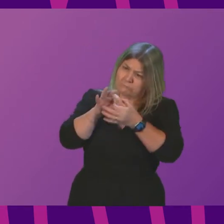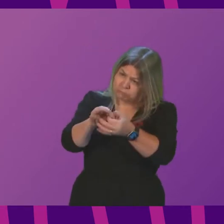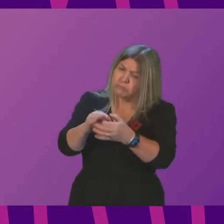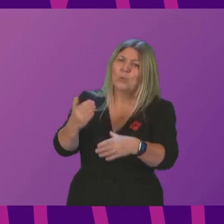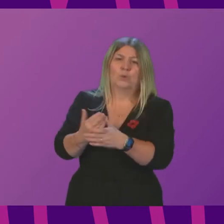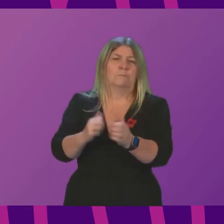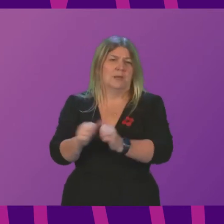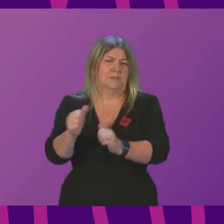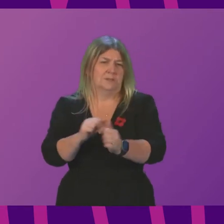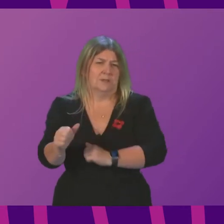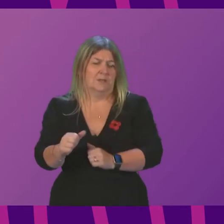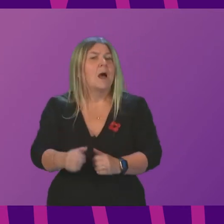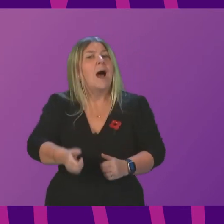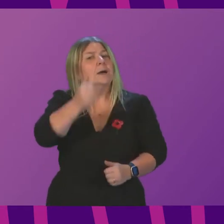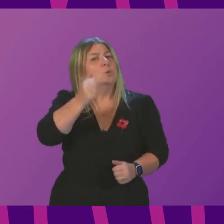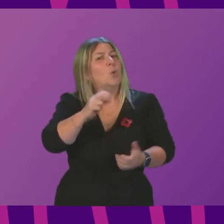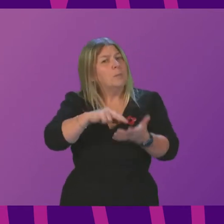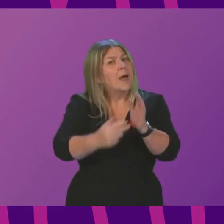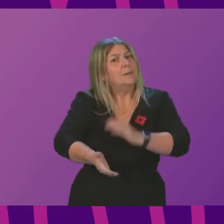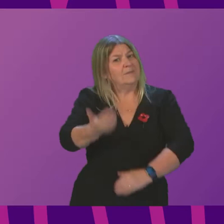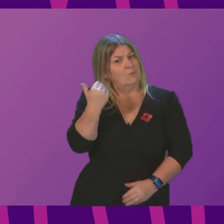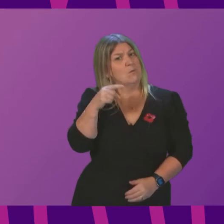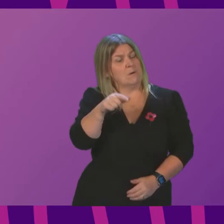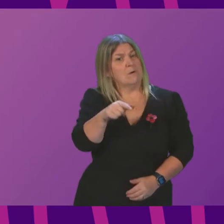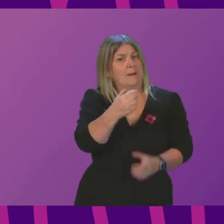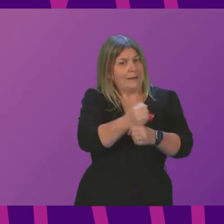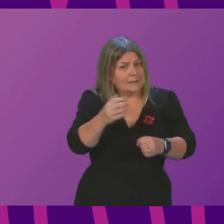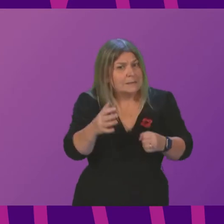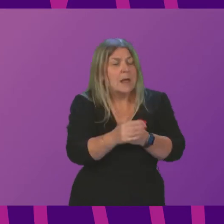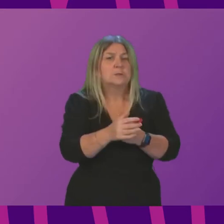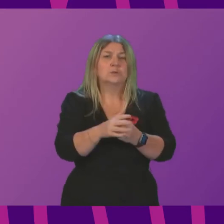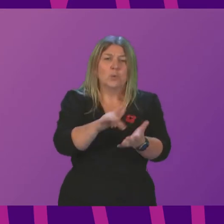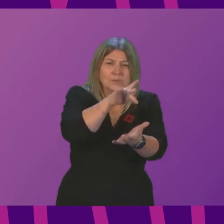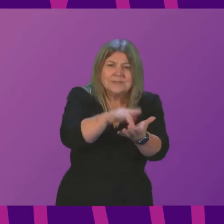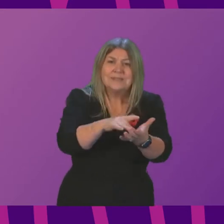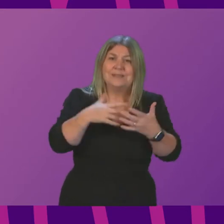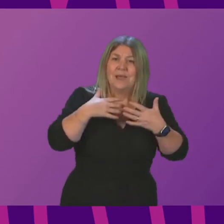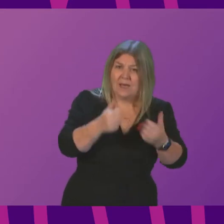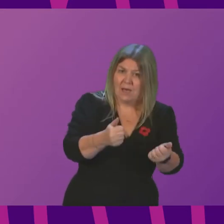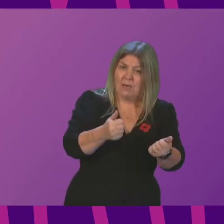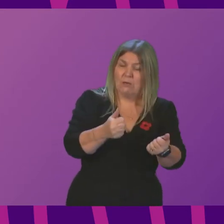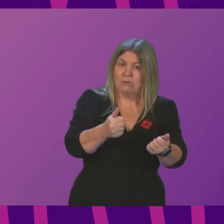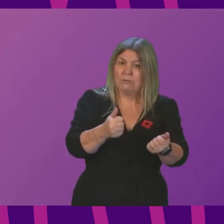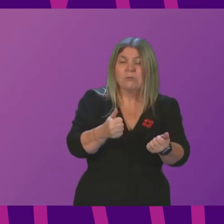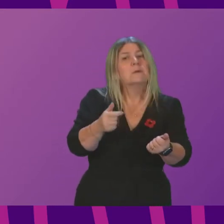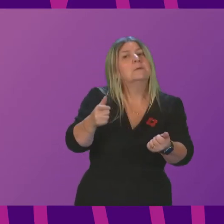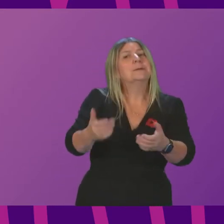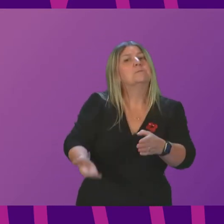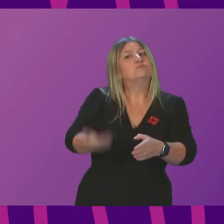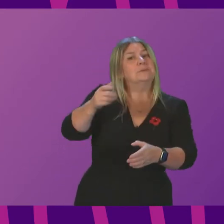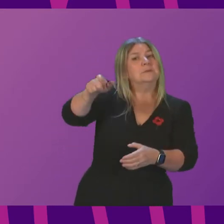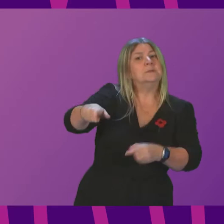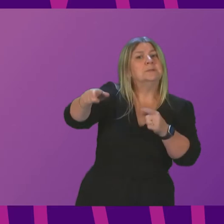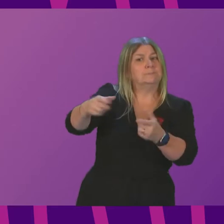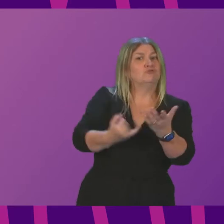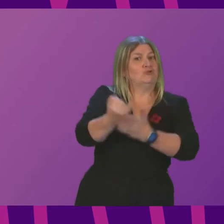forward on this. He will be aware that the plan previously from Glasgow City Health and Social Care Partnership was rejected by the previous Lord Advocate. So I am looking for